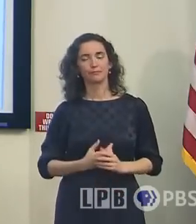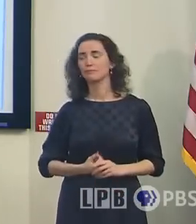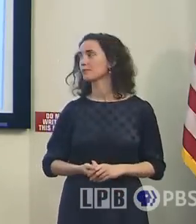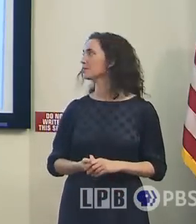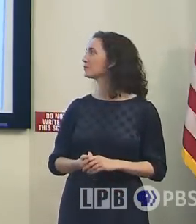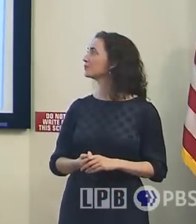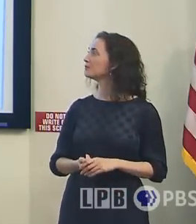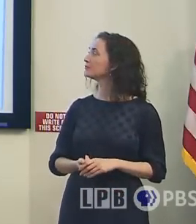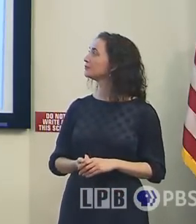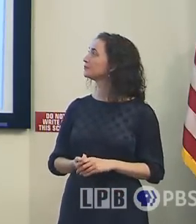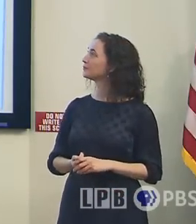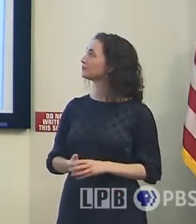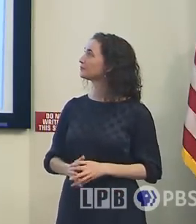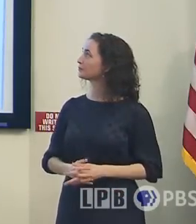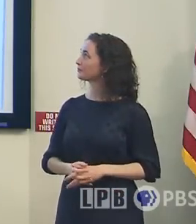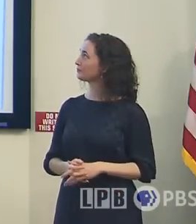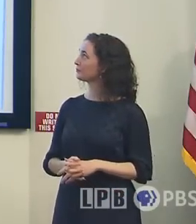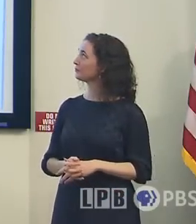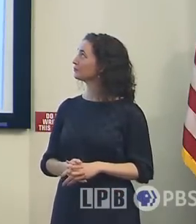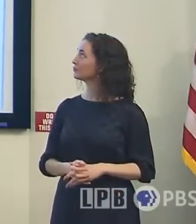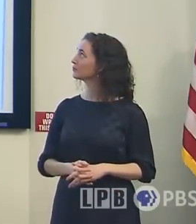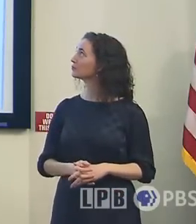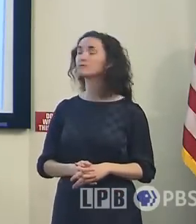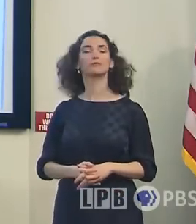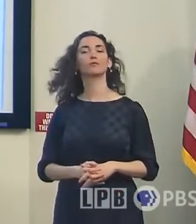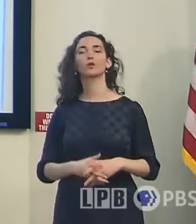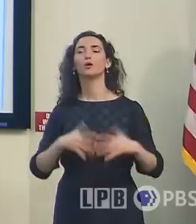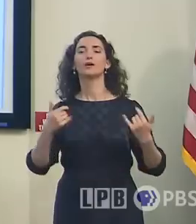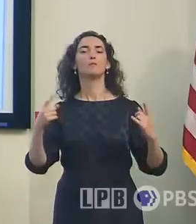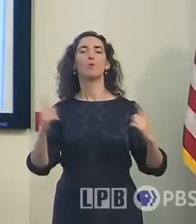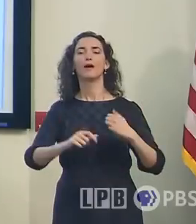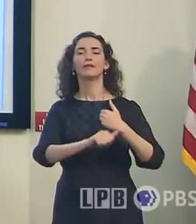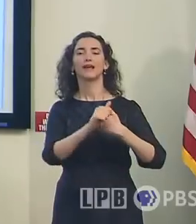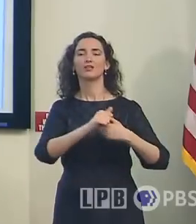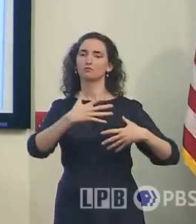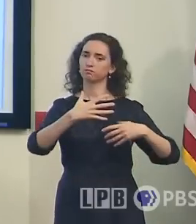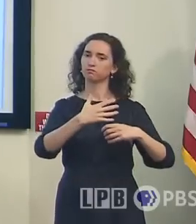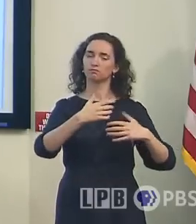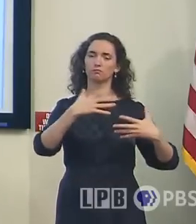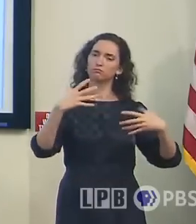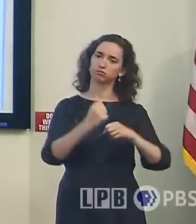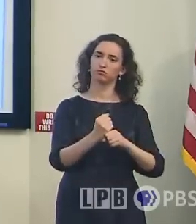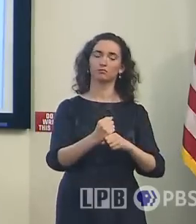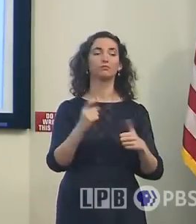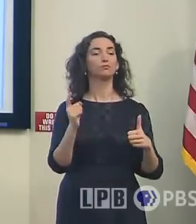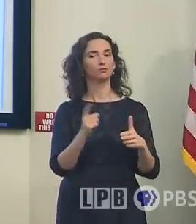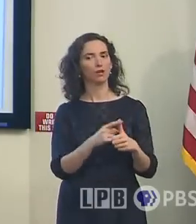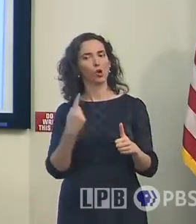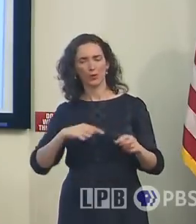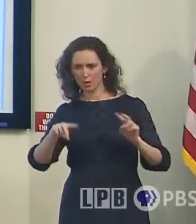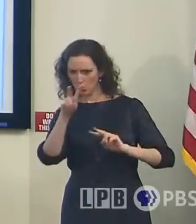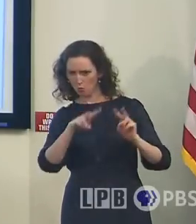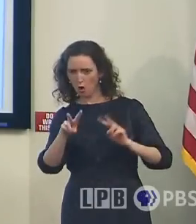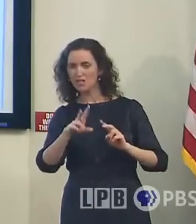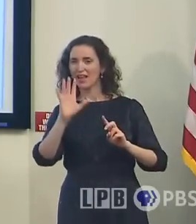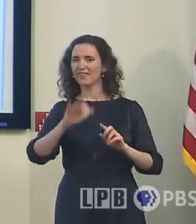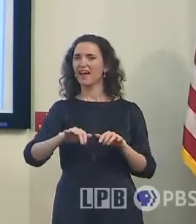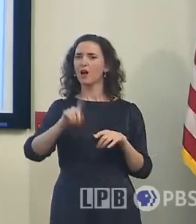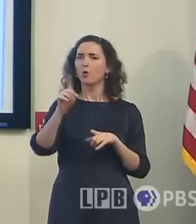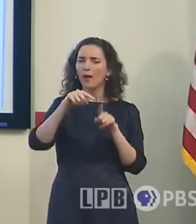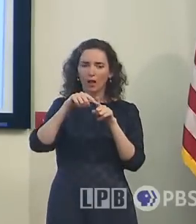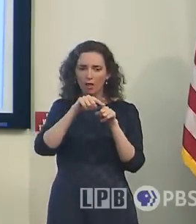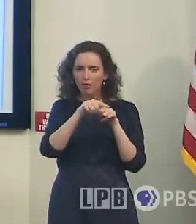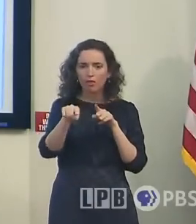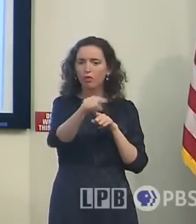So just a quick overview of the threats here. The confidence is fairly high on the track. The track really hasn't budged for